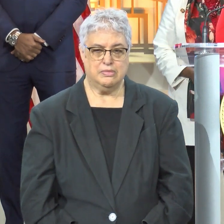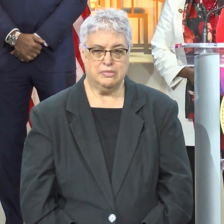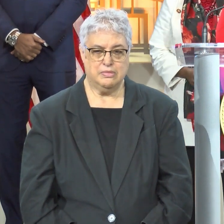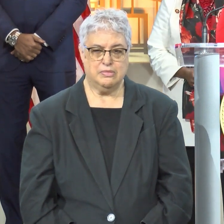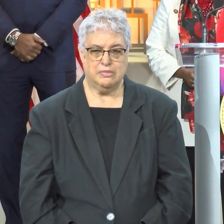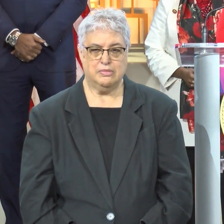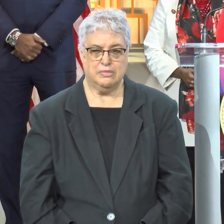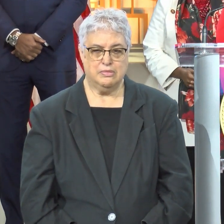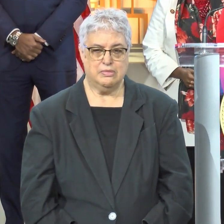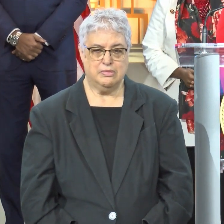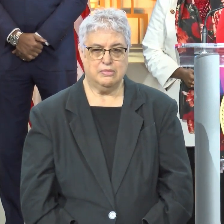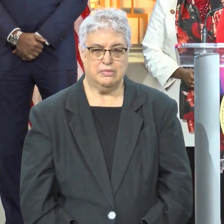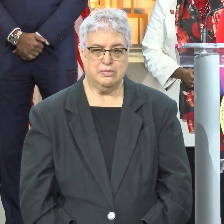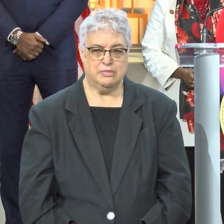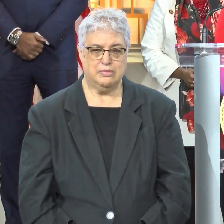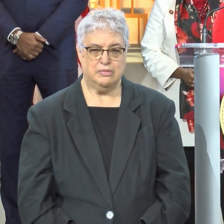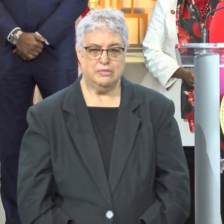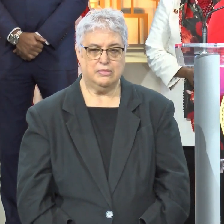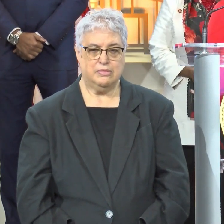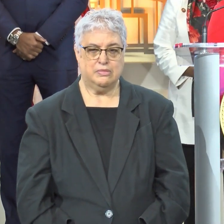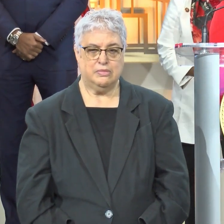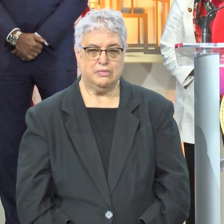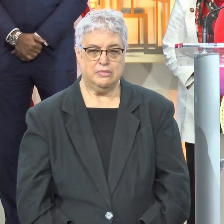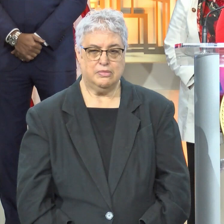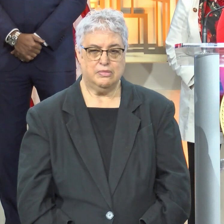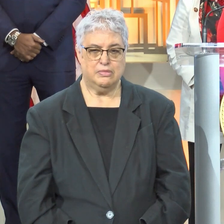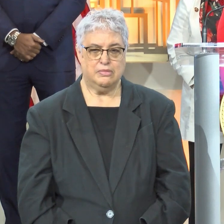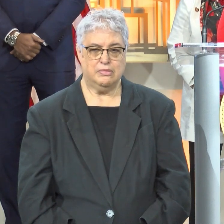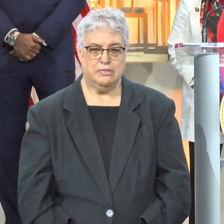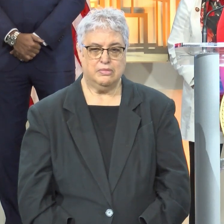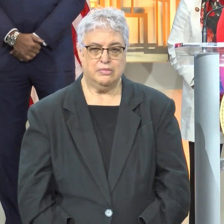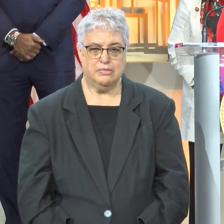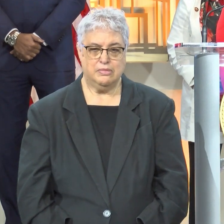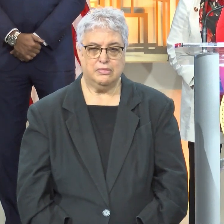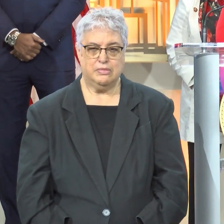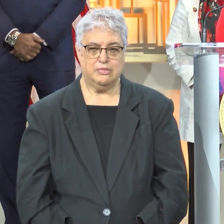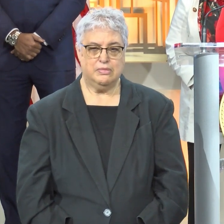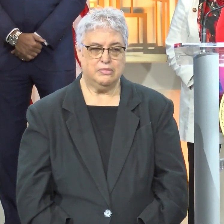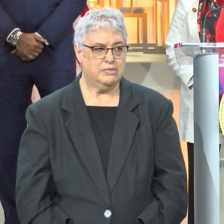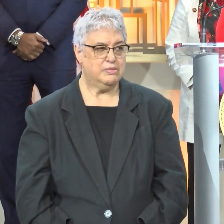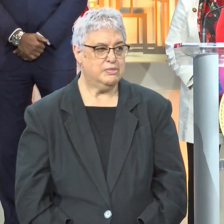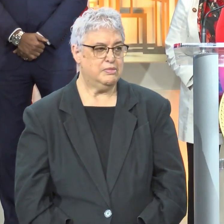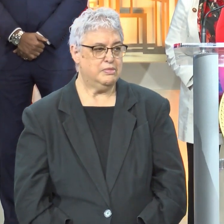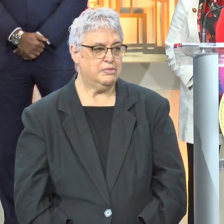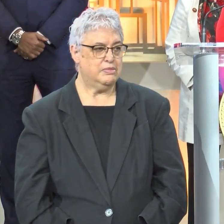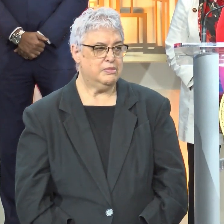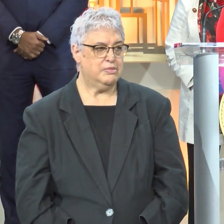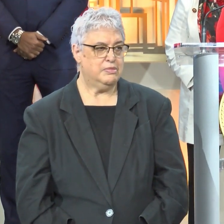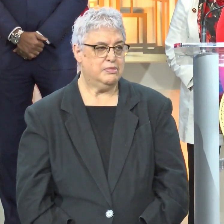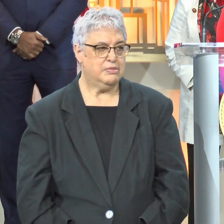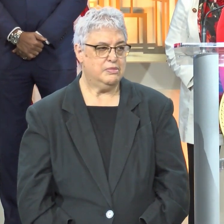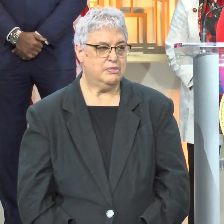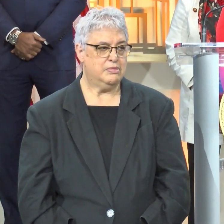su familia y amigos a votar este noviembre. Mi familia vota va a continuar a trabajar con nuestros elegidos y nuestros